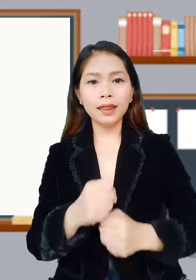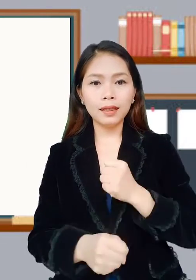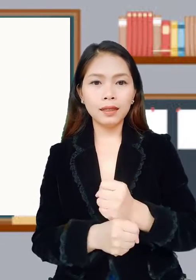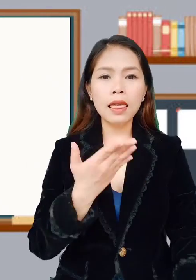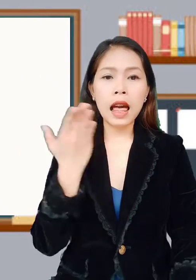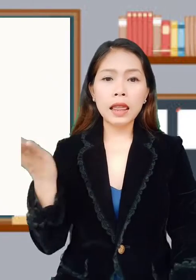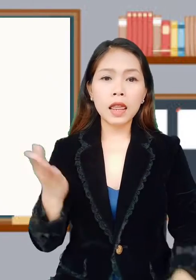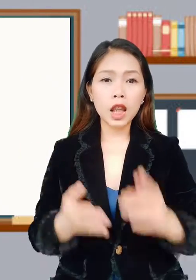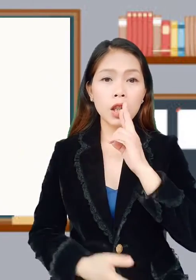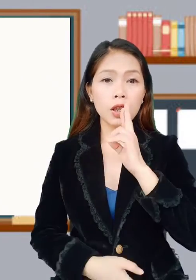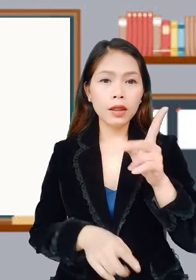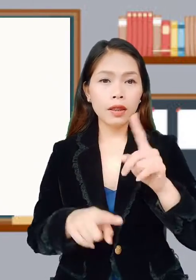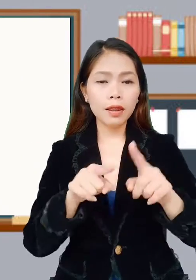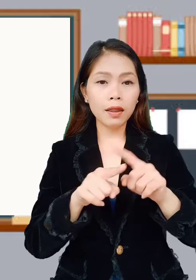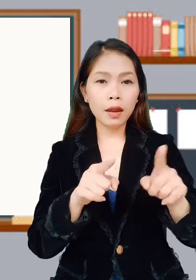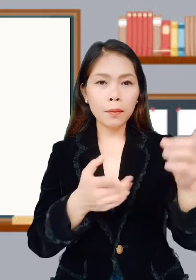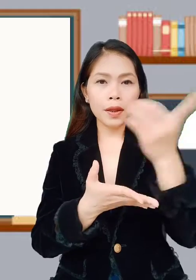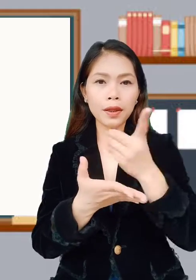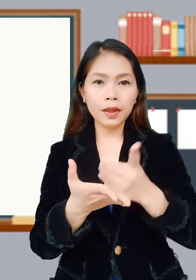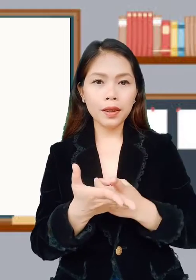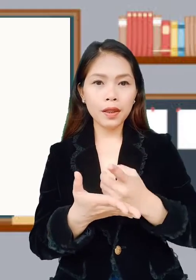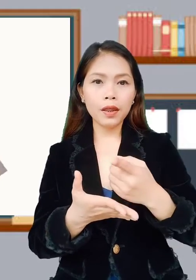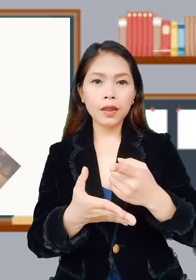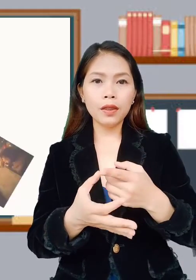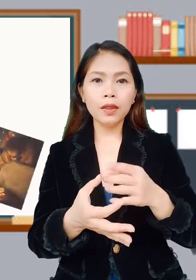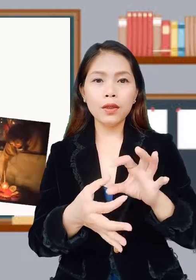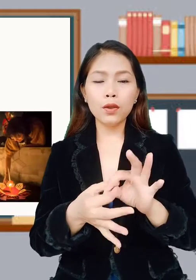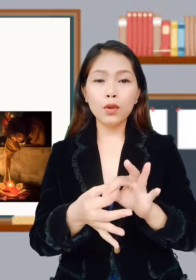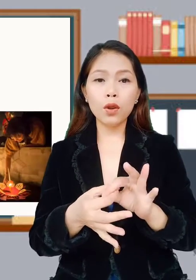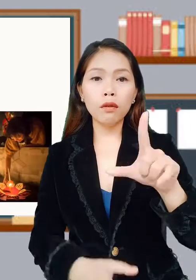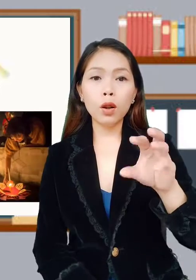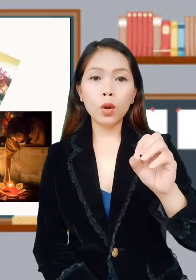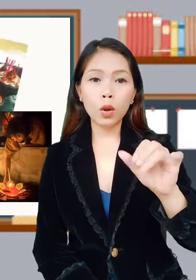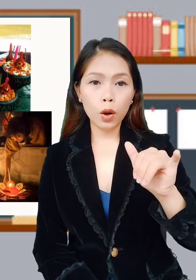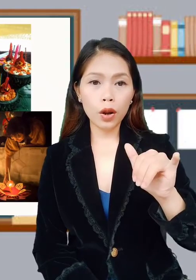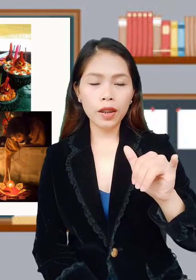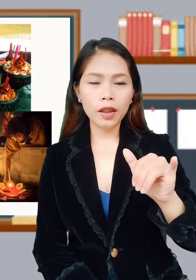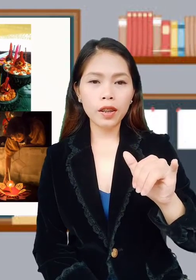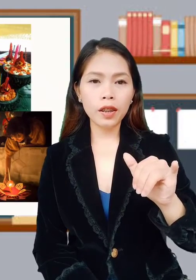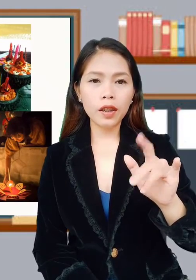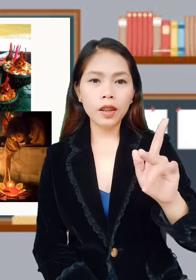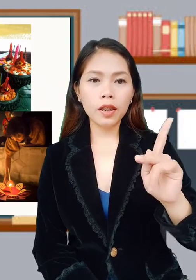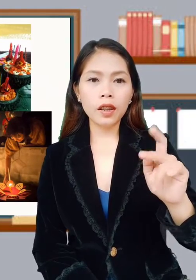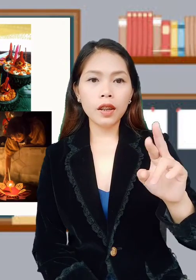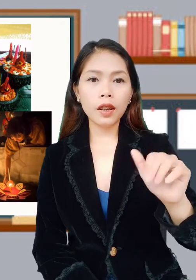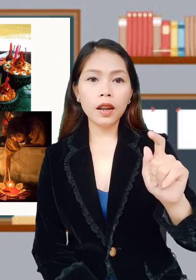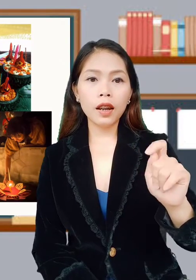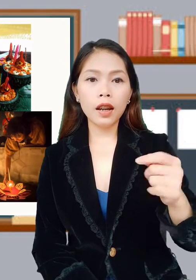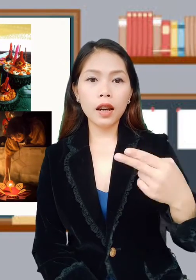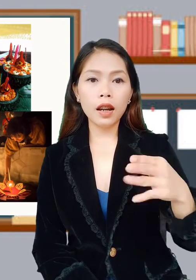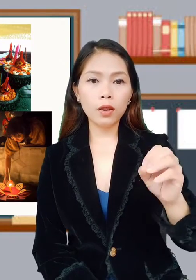year. Here are the different design of Loikratong